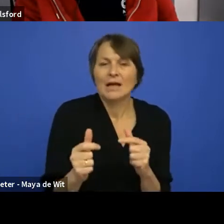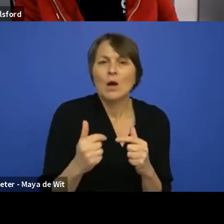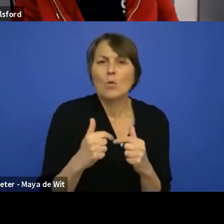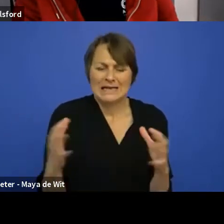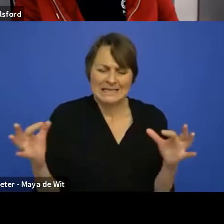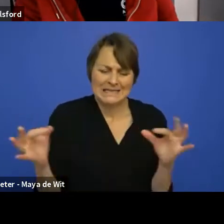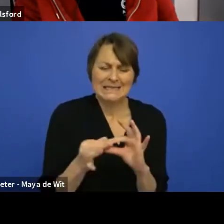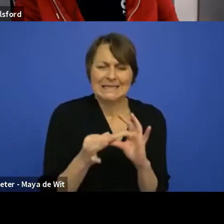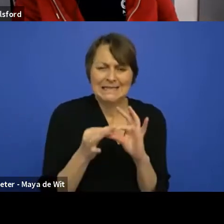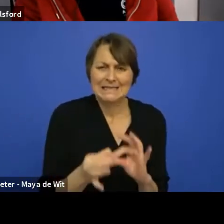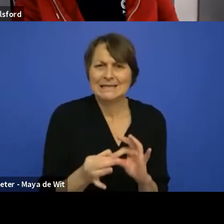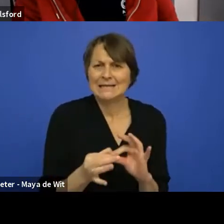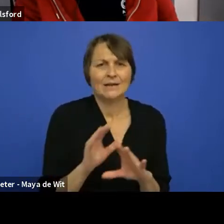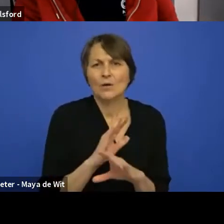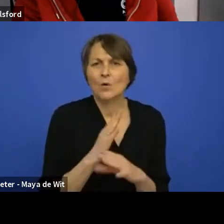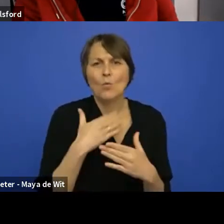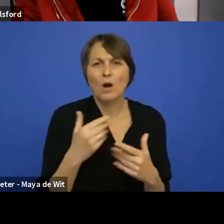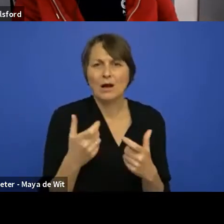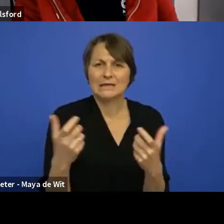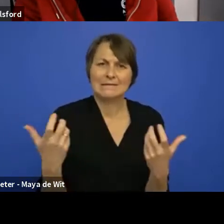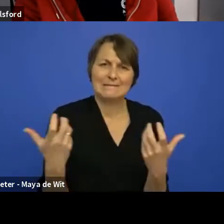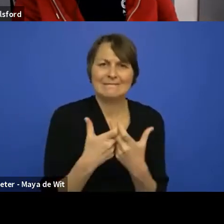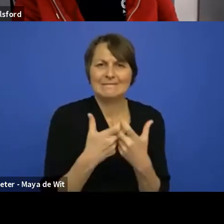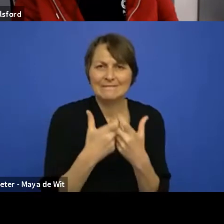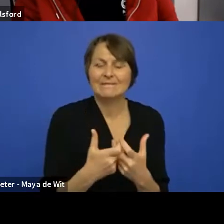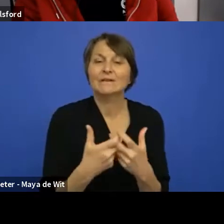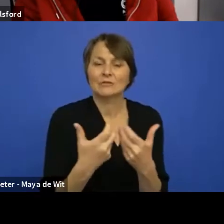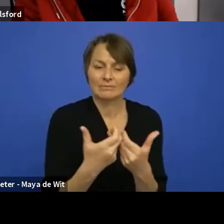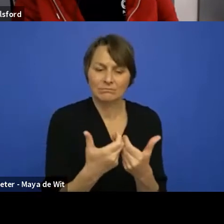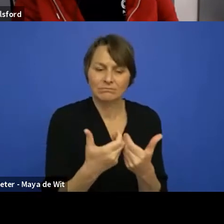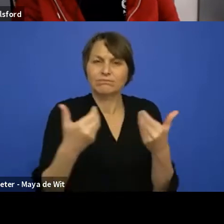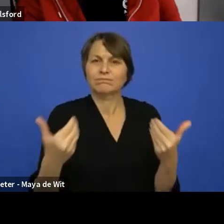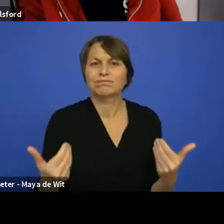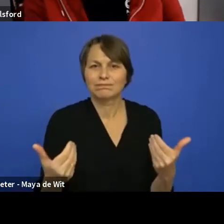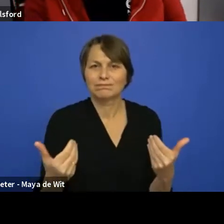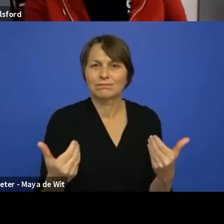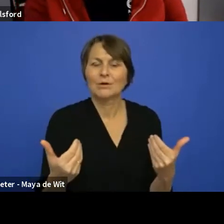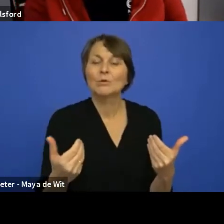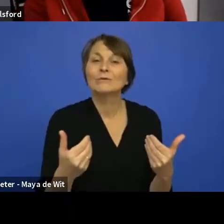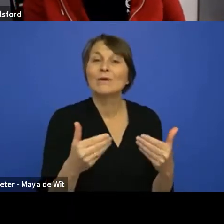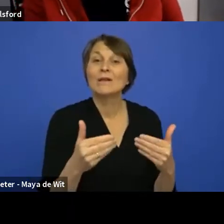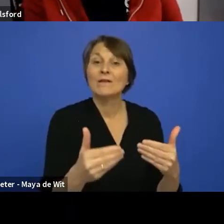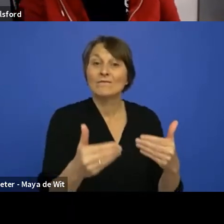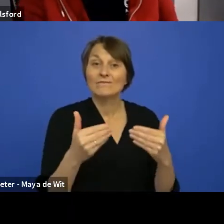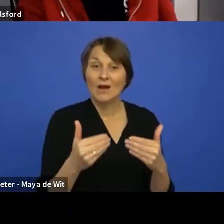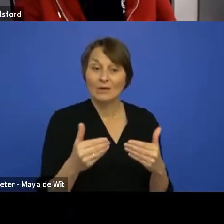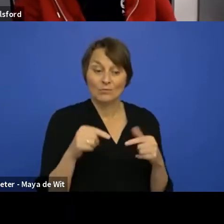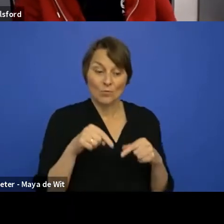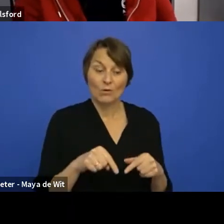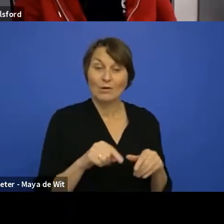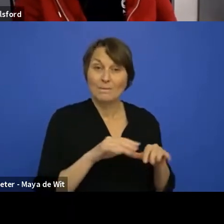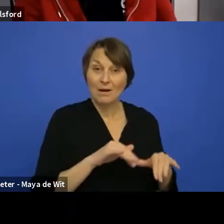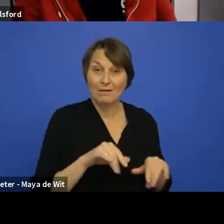So the framework choice of back office should really be for contributors, uh, to, to the back office and for people in HQ.